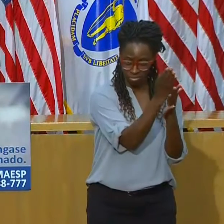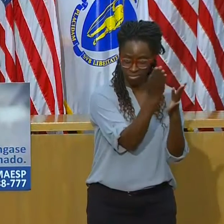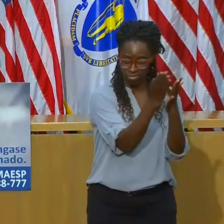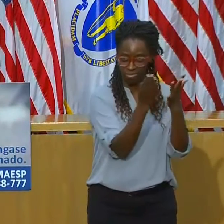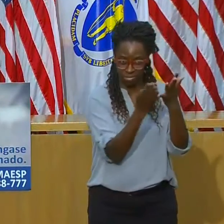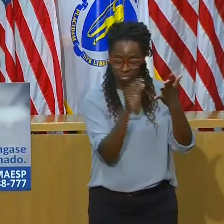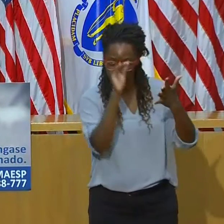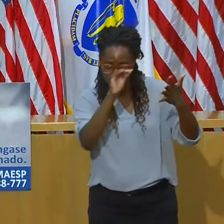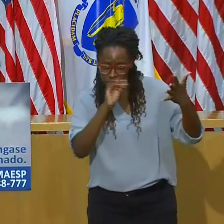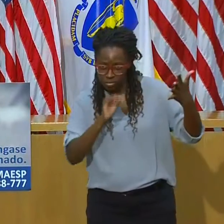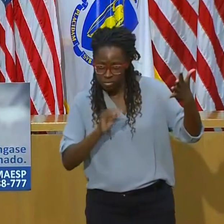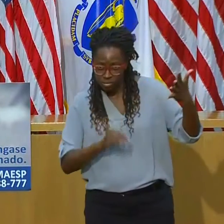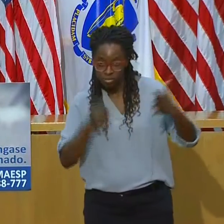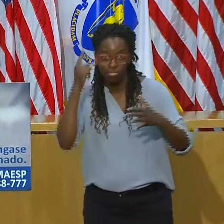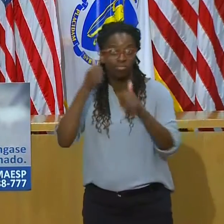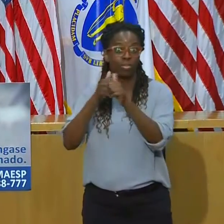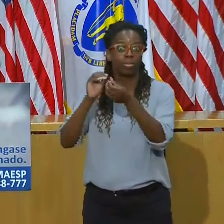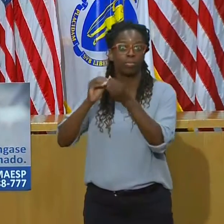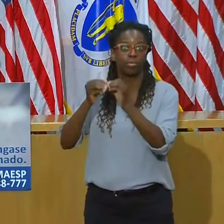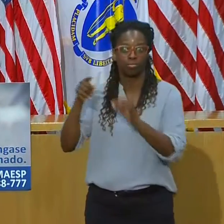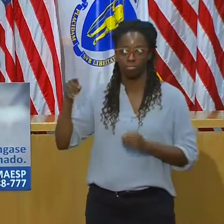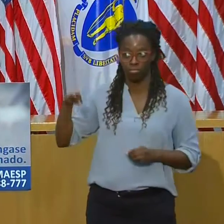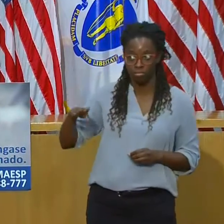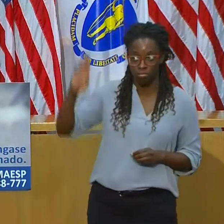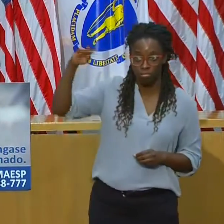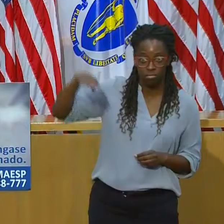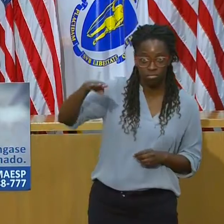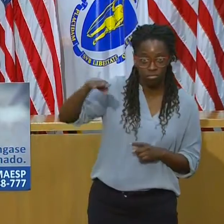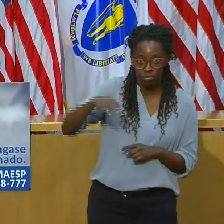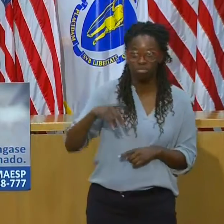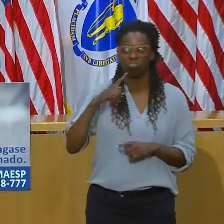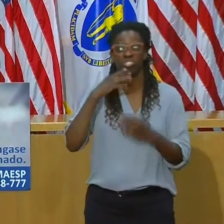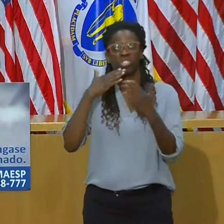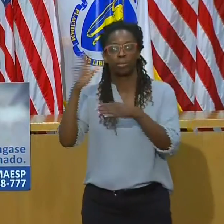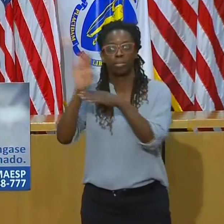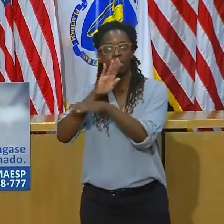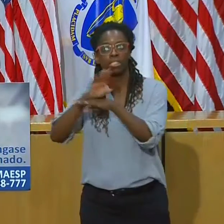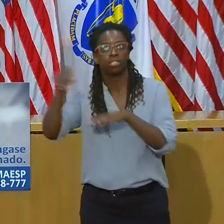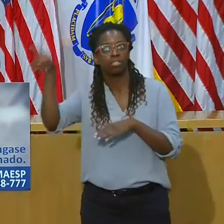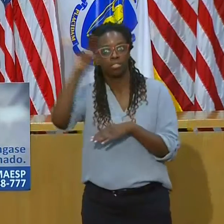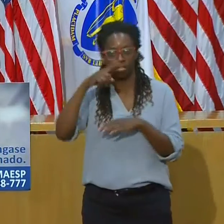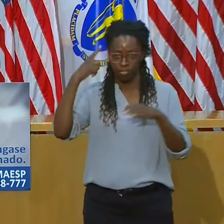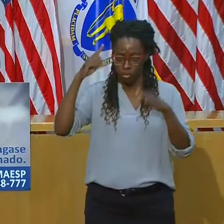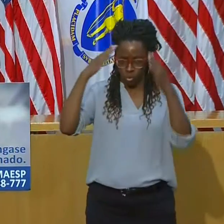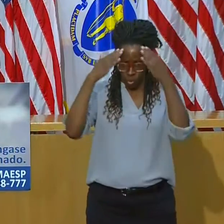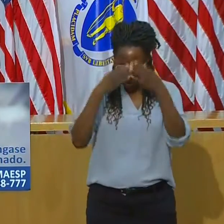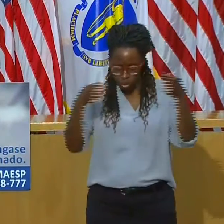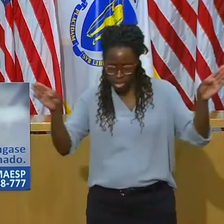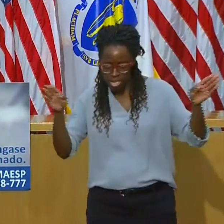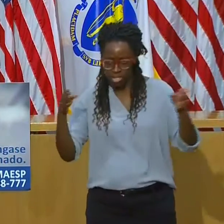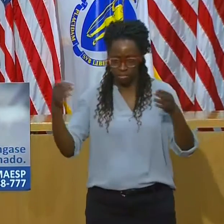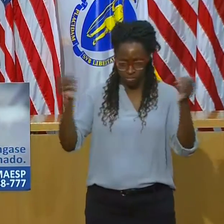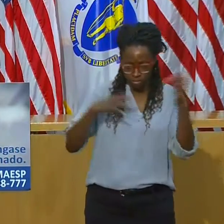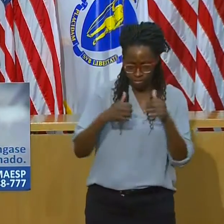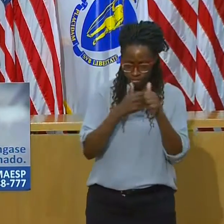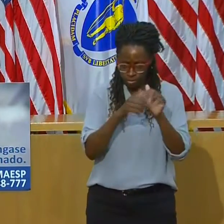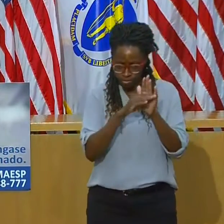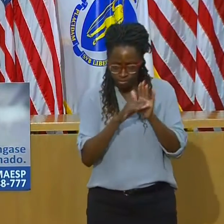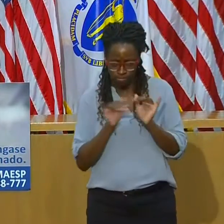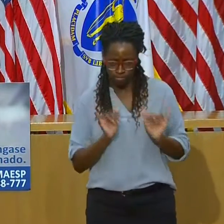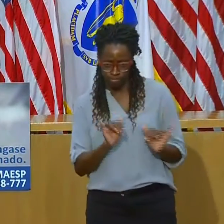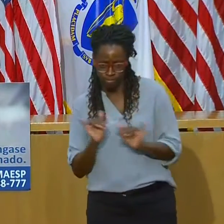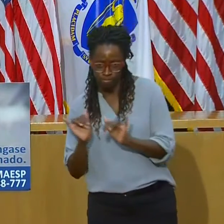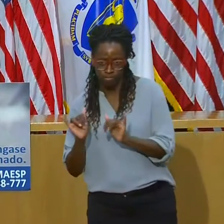I wish to thank the business community for embracing the industry protocols and your ongoing